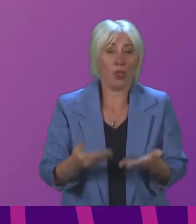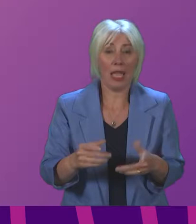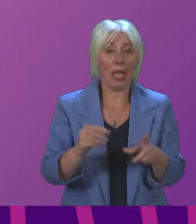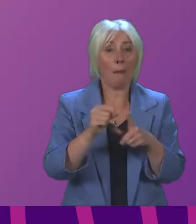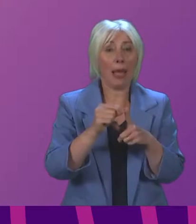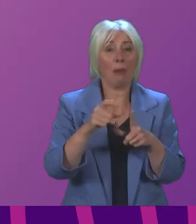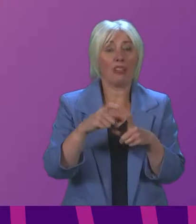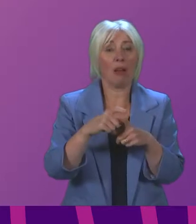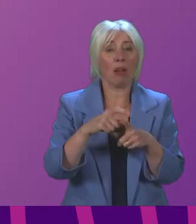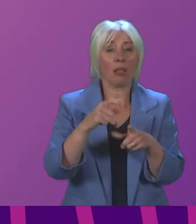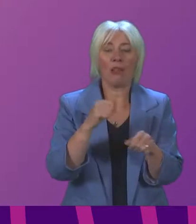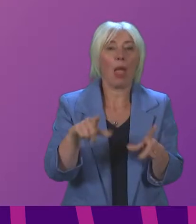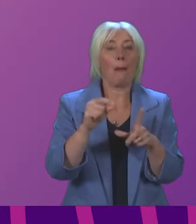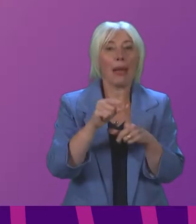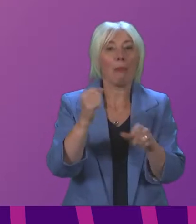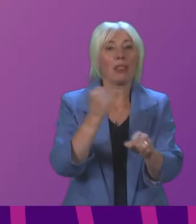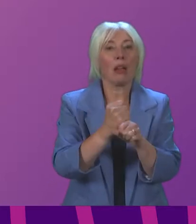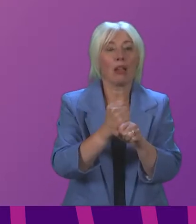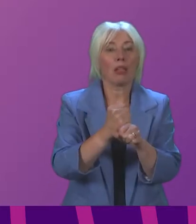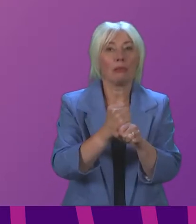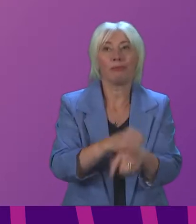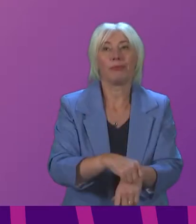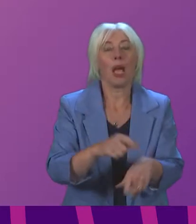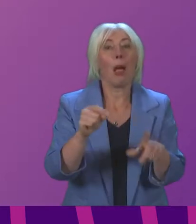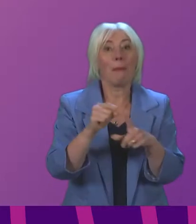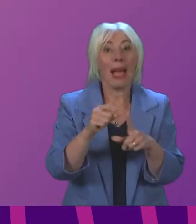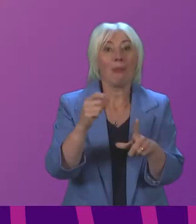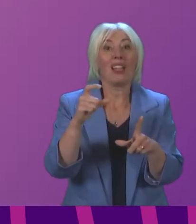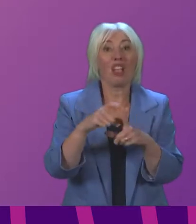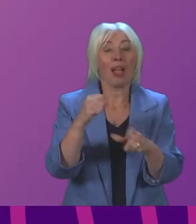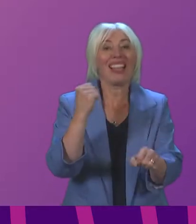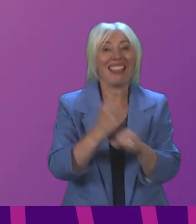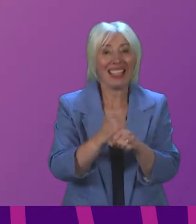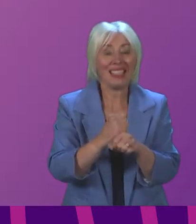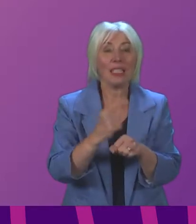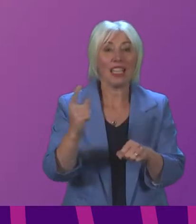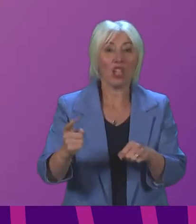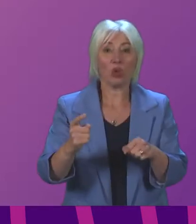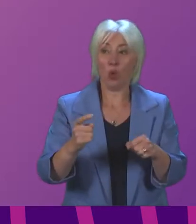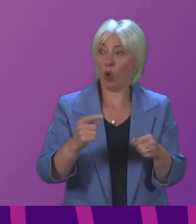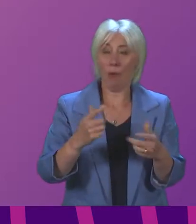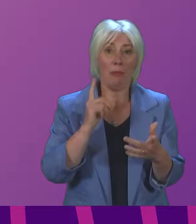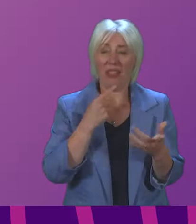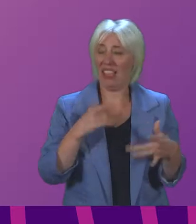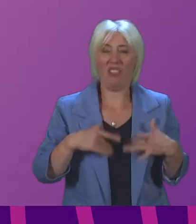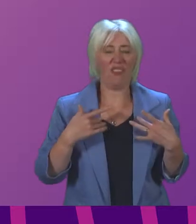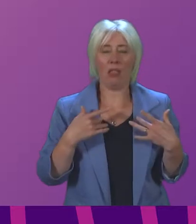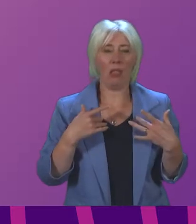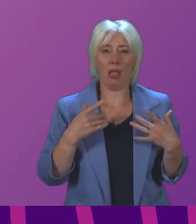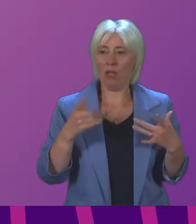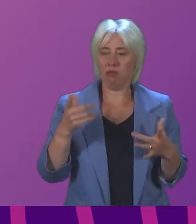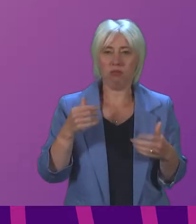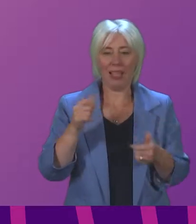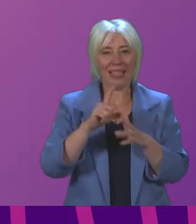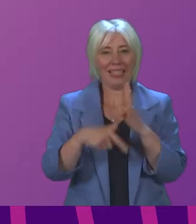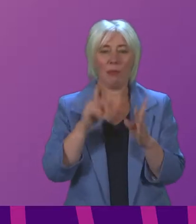talked about the fact that carers feel sacrificed at the altar of economic growth Liz Smith was arguing for